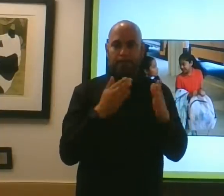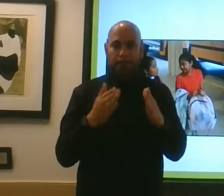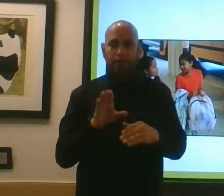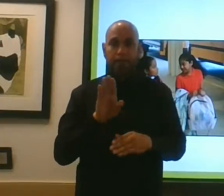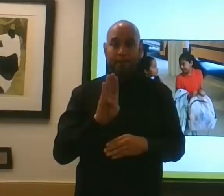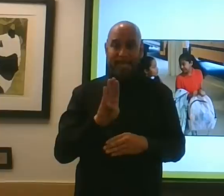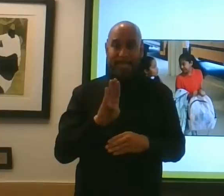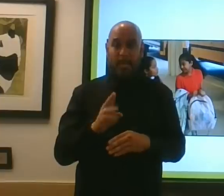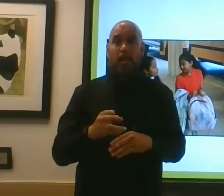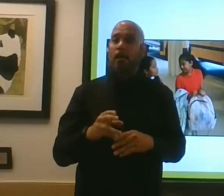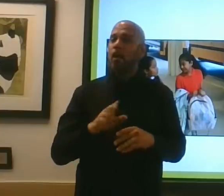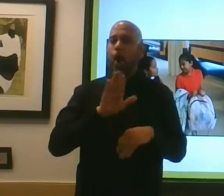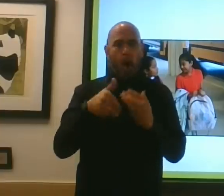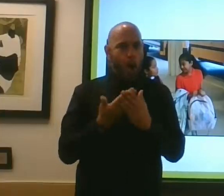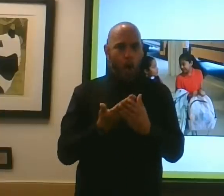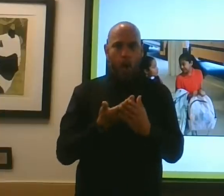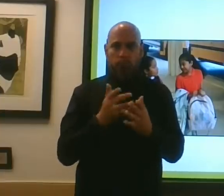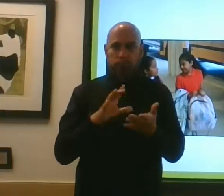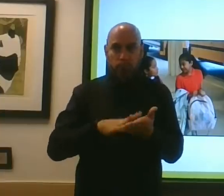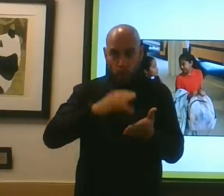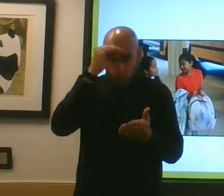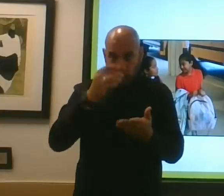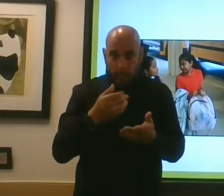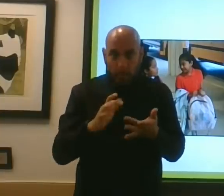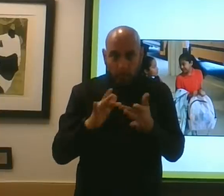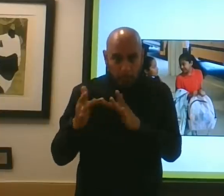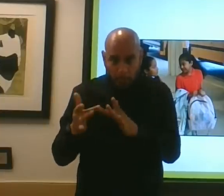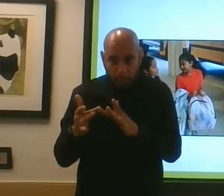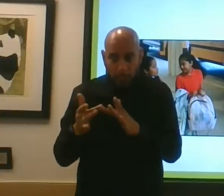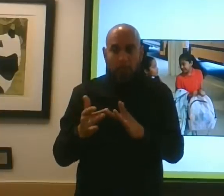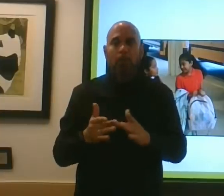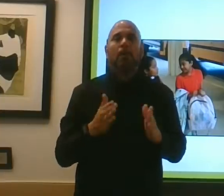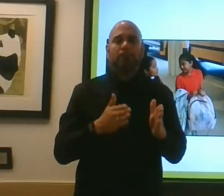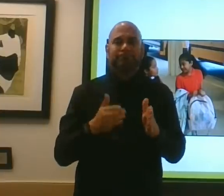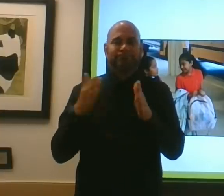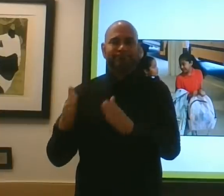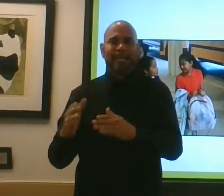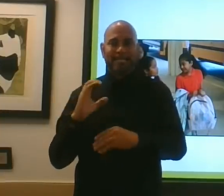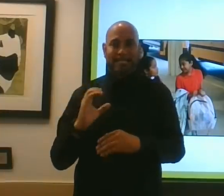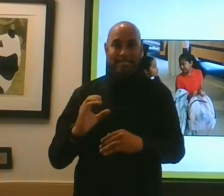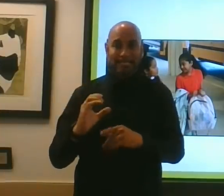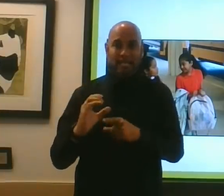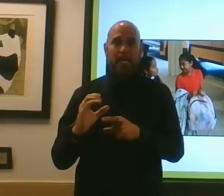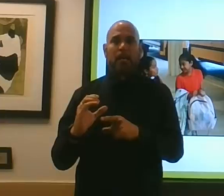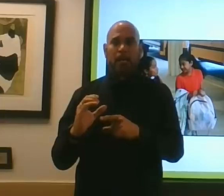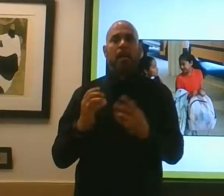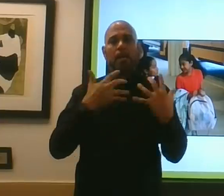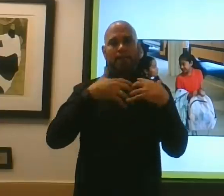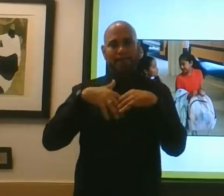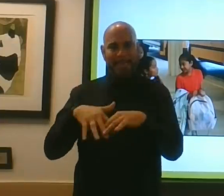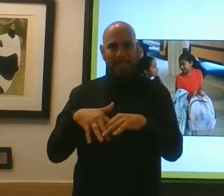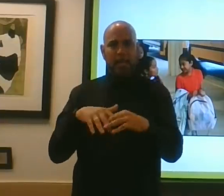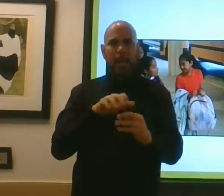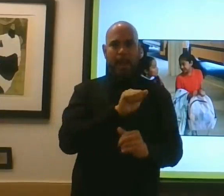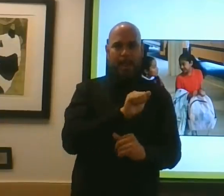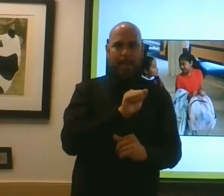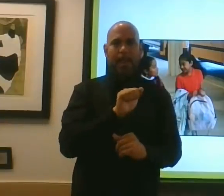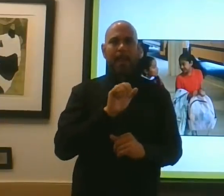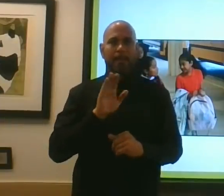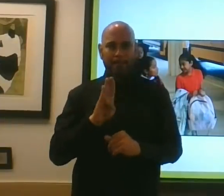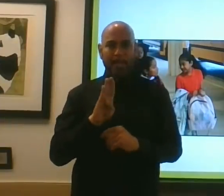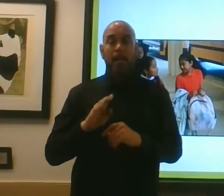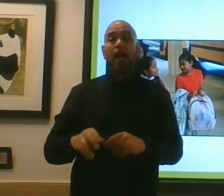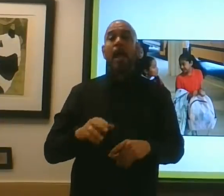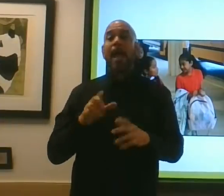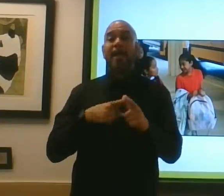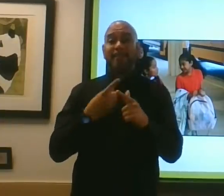risk. Option C, right in the middle, blended approach, face-to-face and virtual learning. And then option D, the